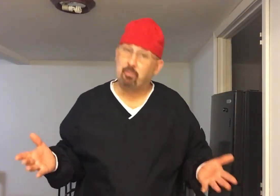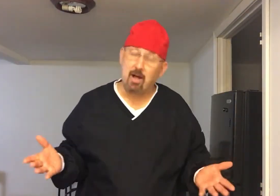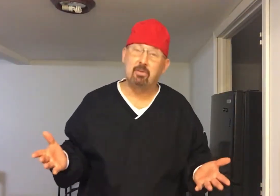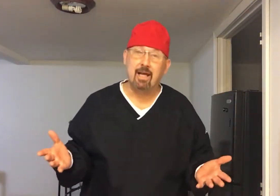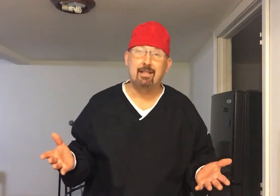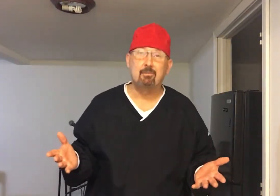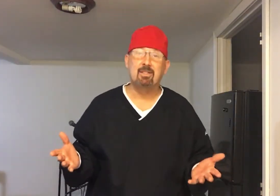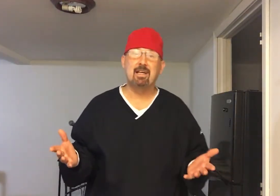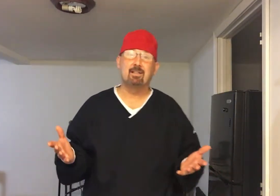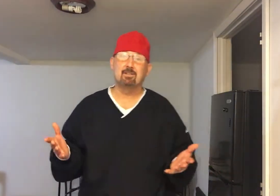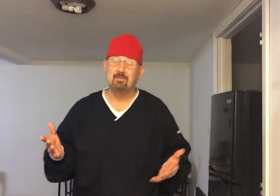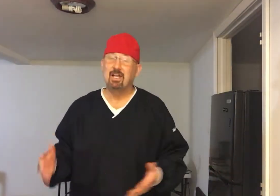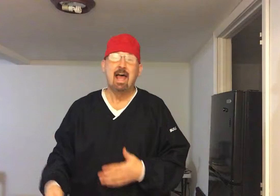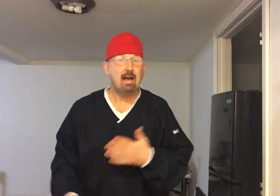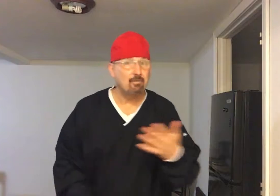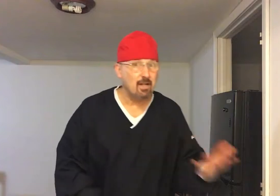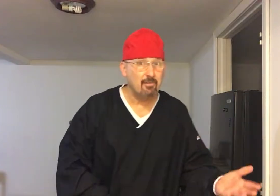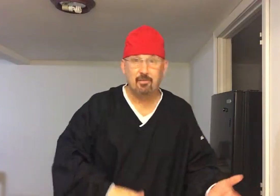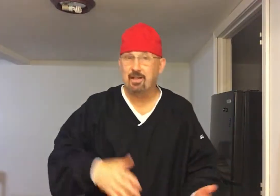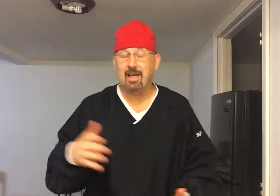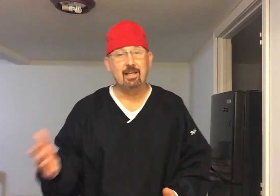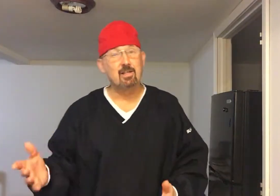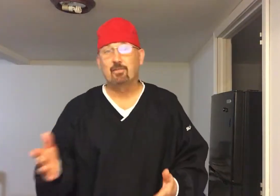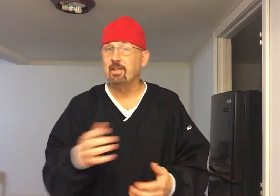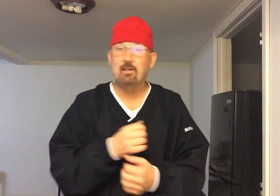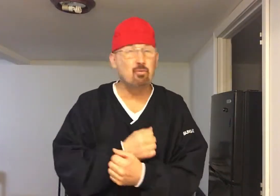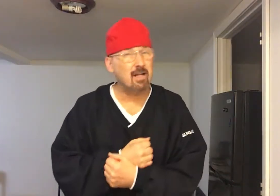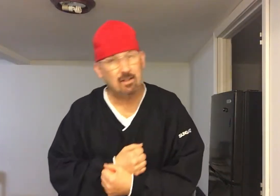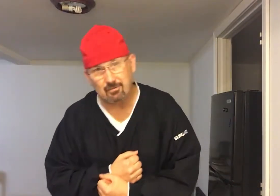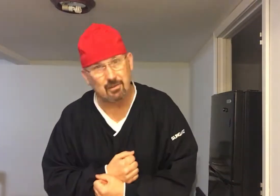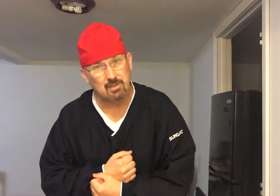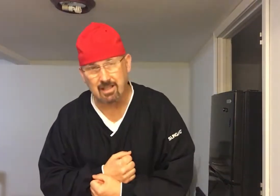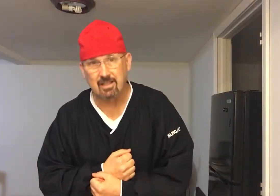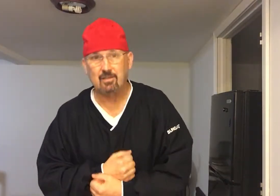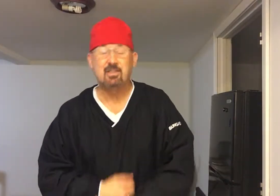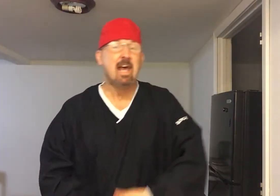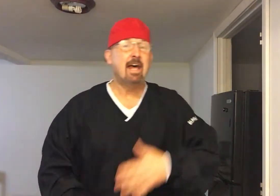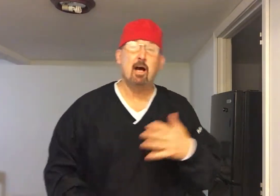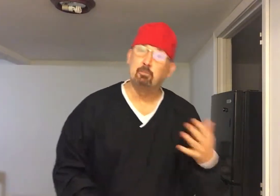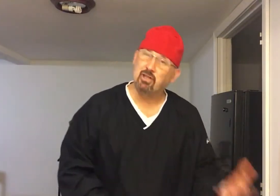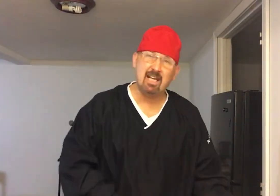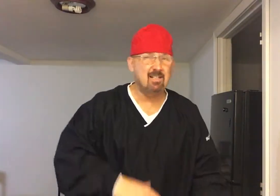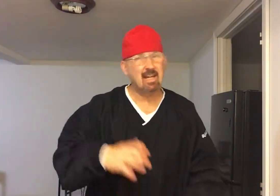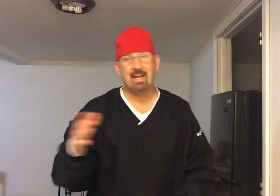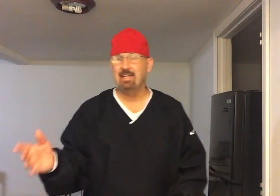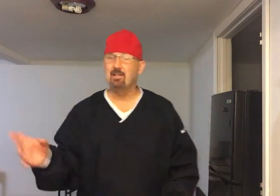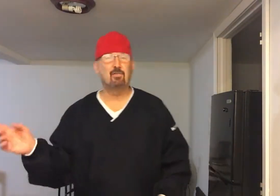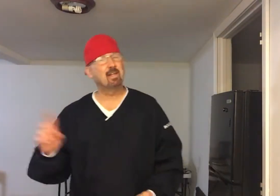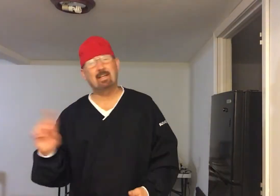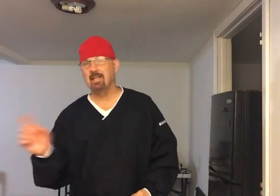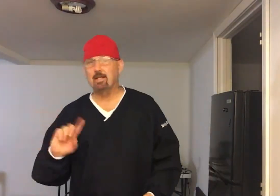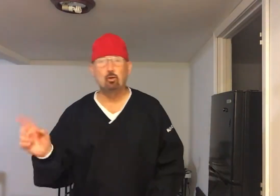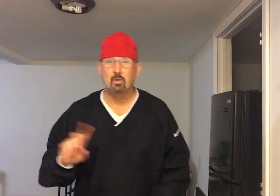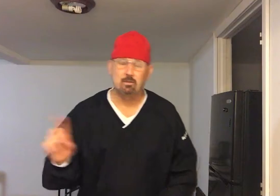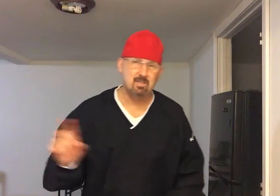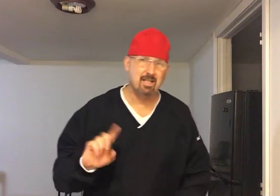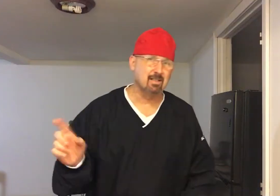probably hate themselves. Have love for the haters, for they do not love themselves. And help change the haters, for they cannot do it themselves.